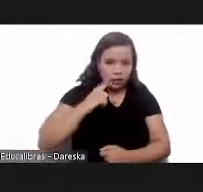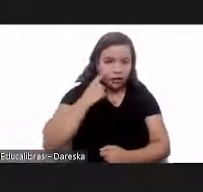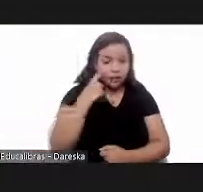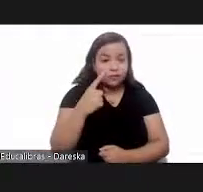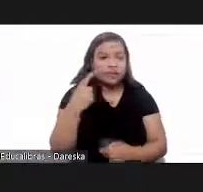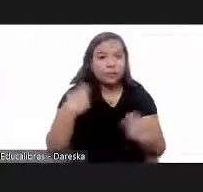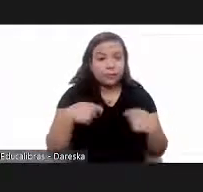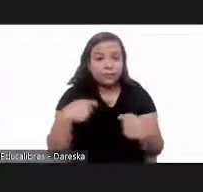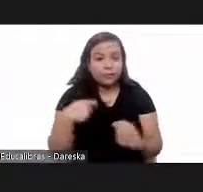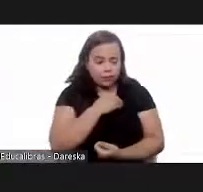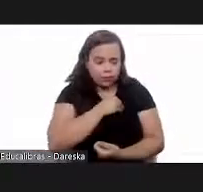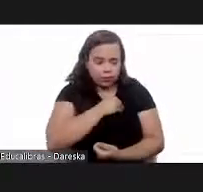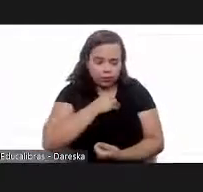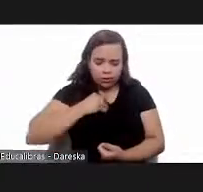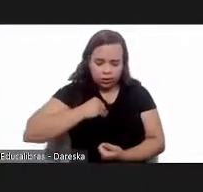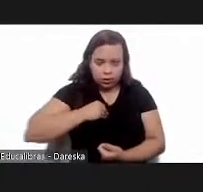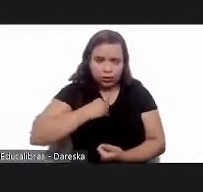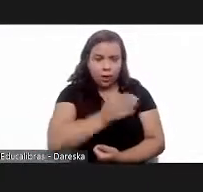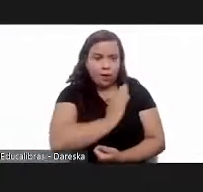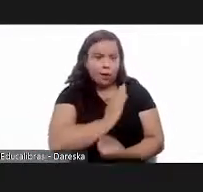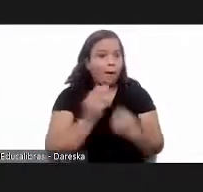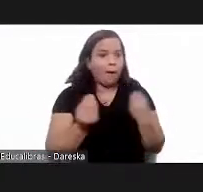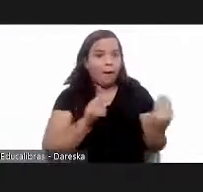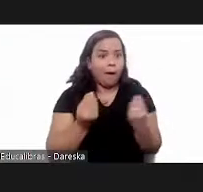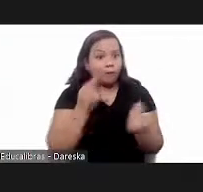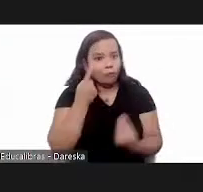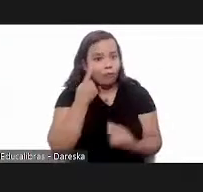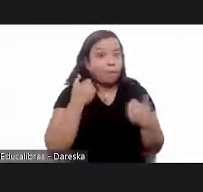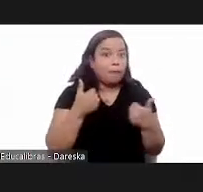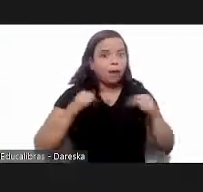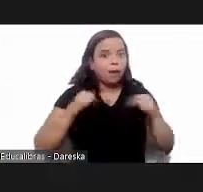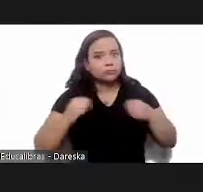infection it's good to know because you can do a ekg